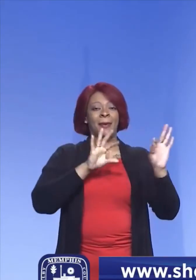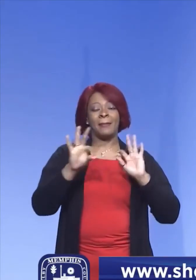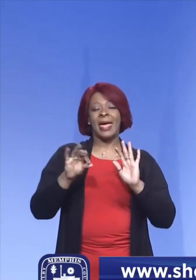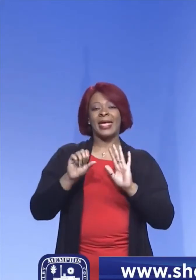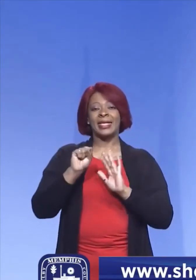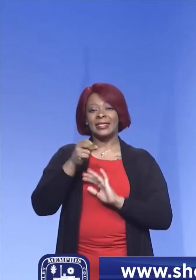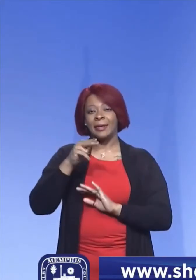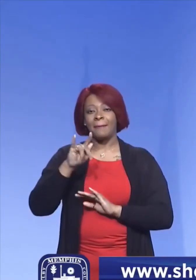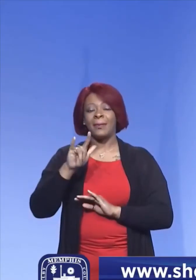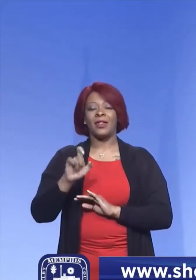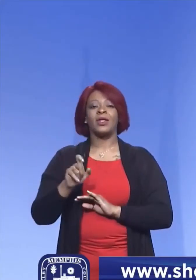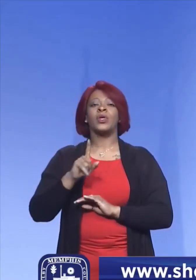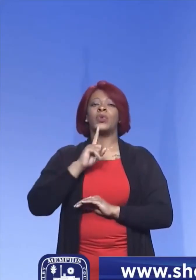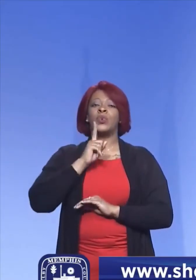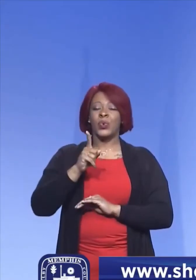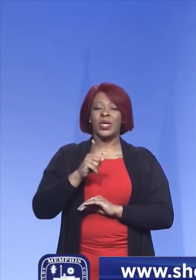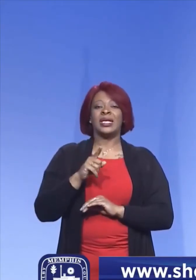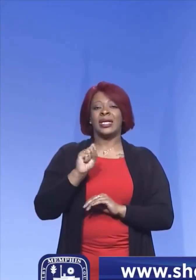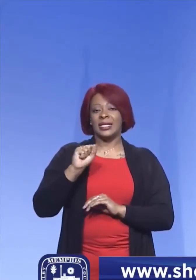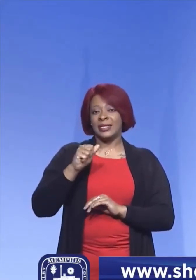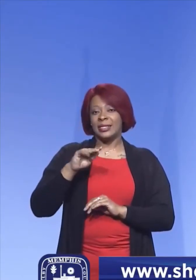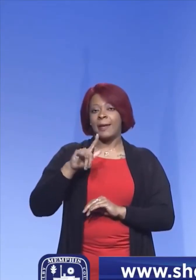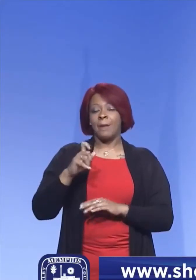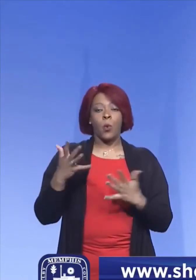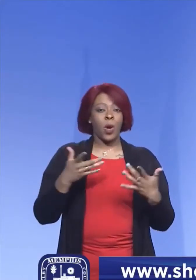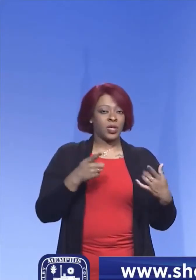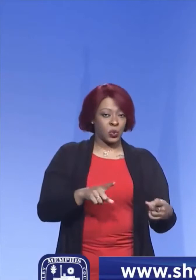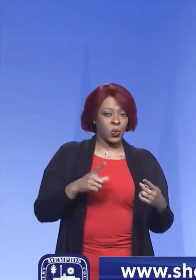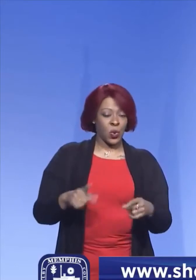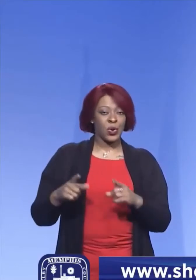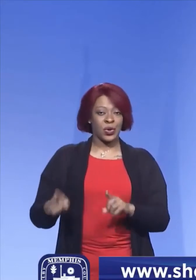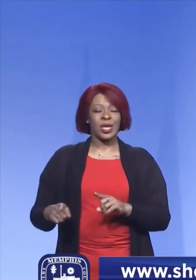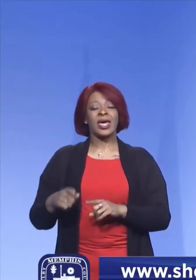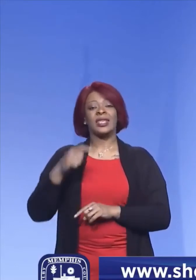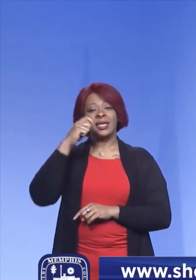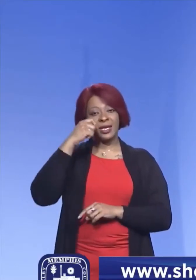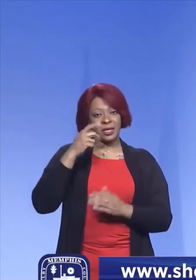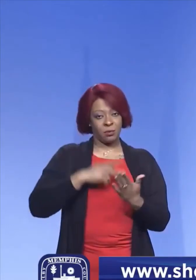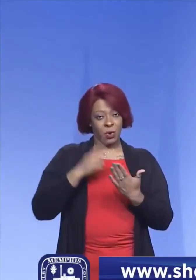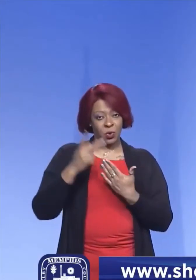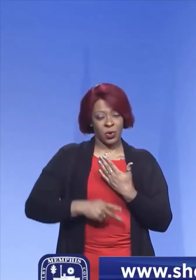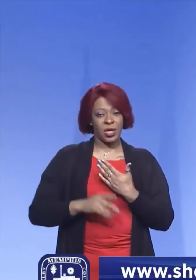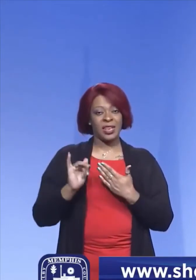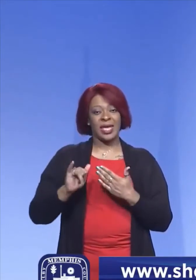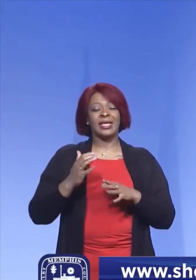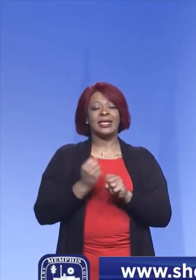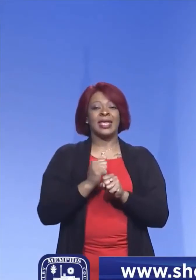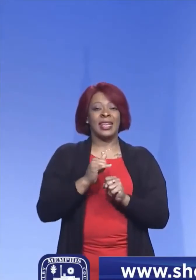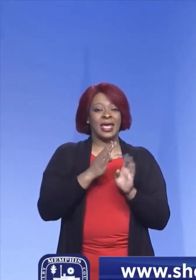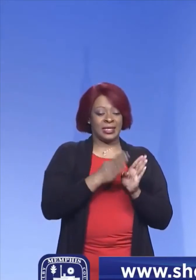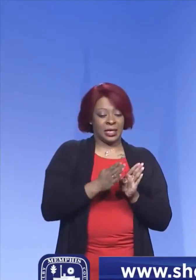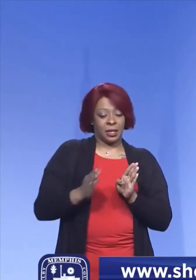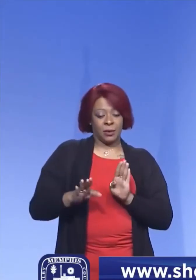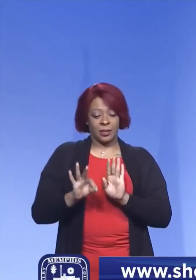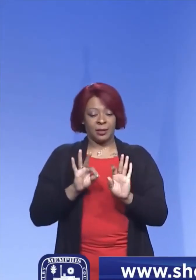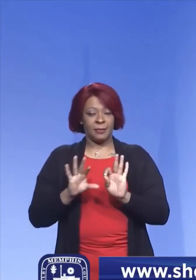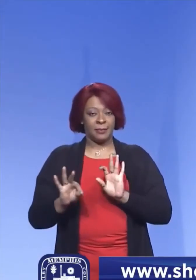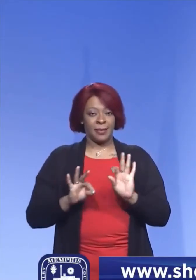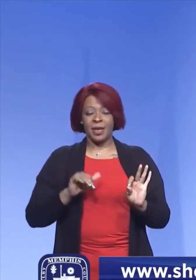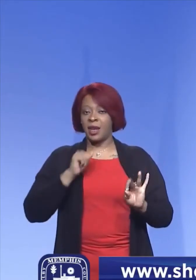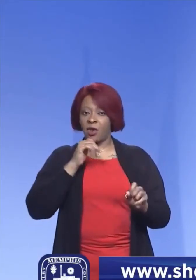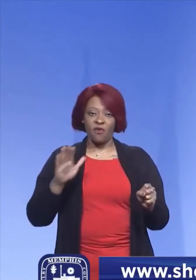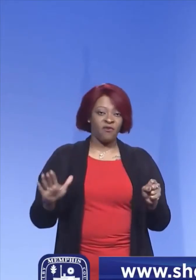So certainly, it's a sample of what's going on in the testing program that's getting the sequencing. It's not the full